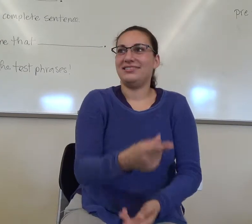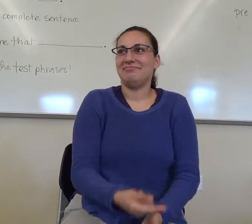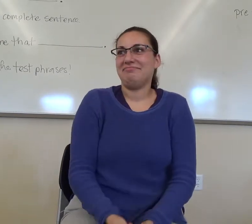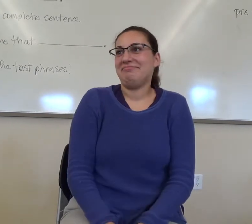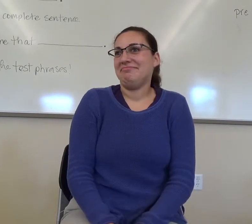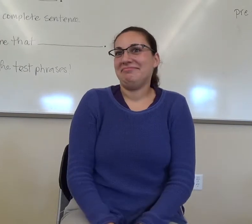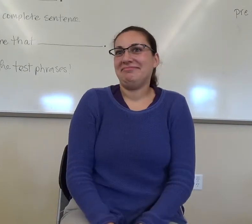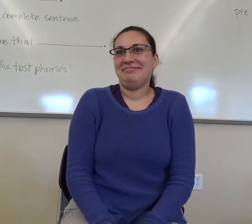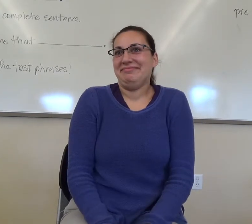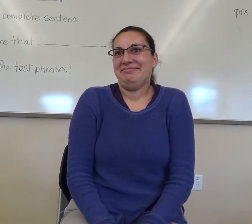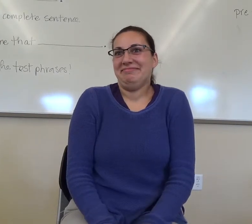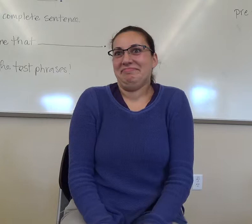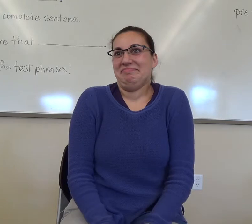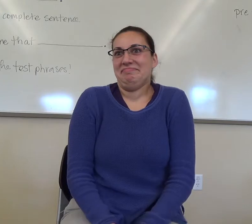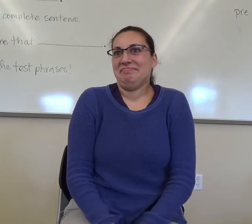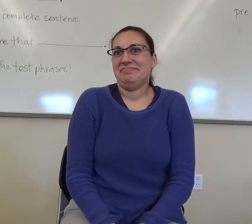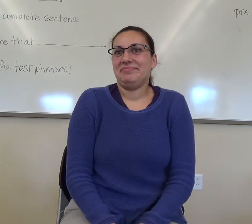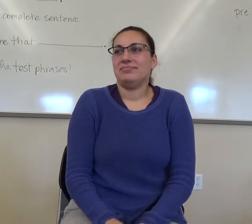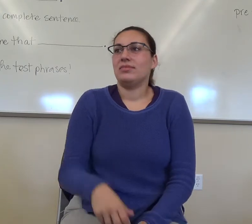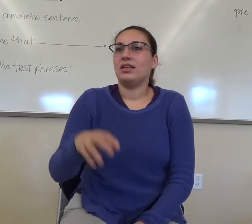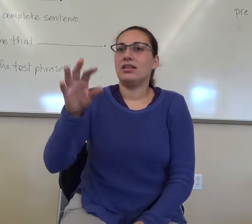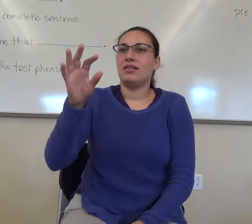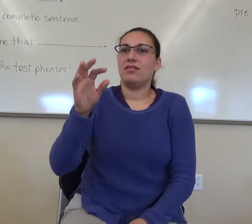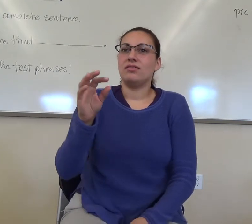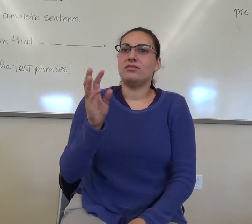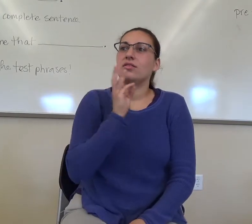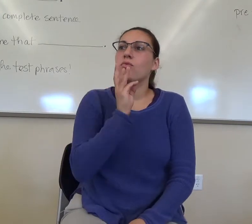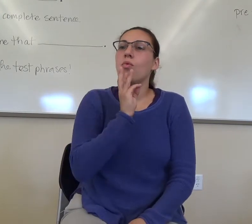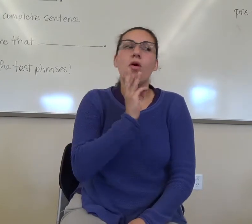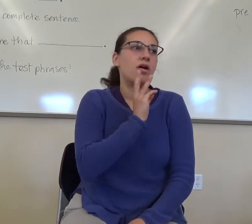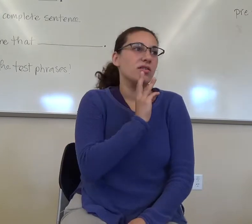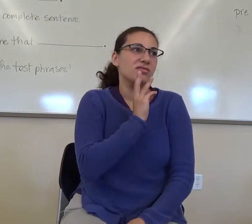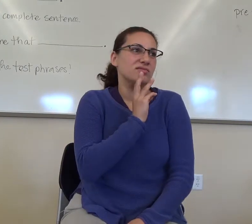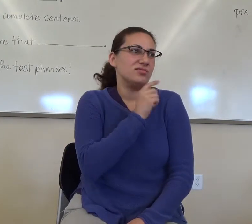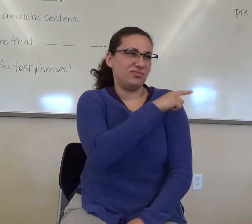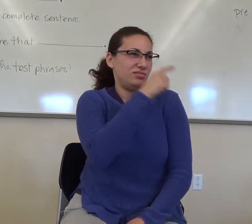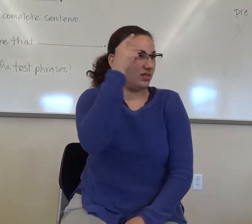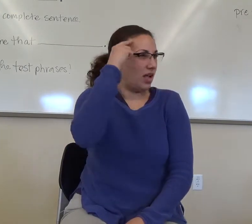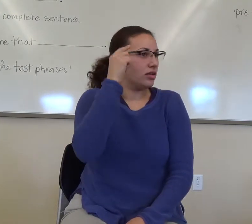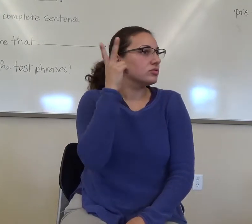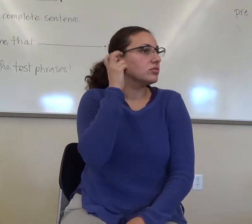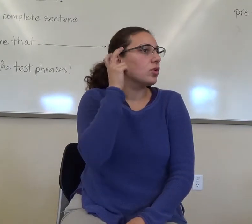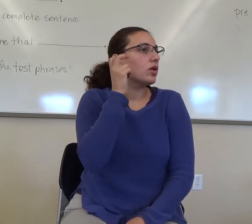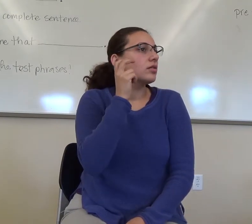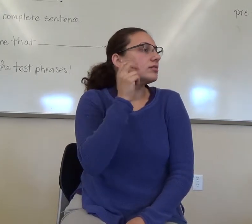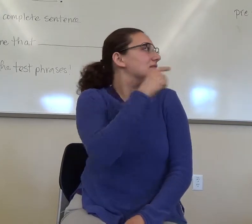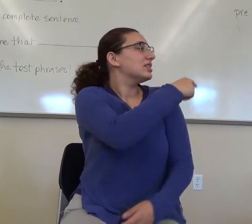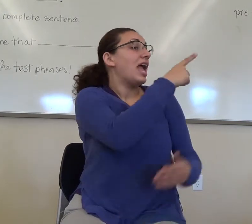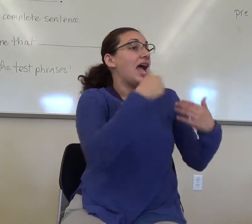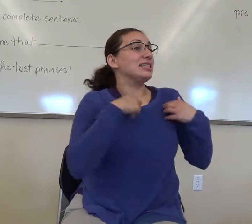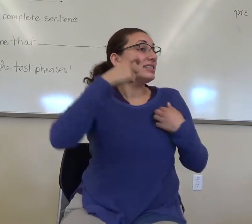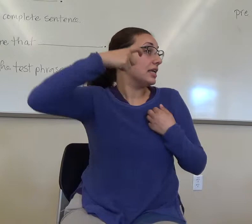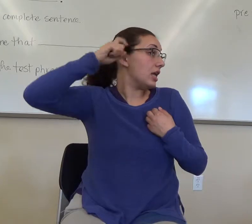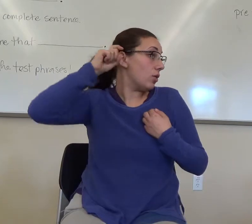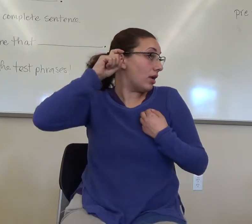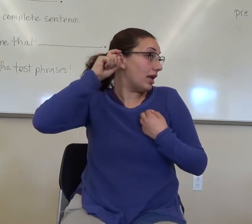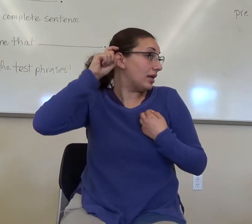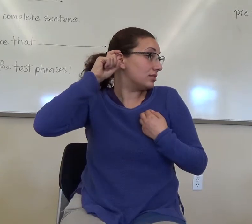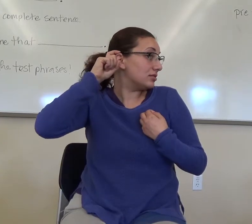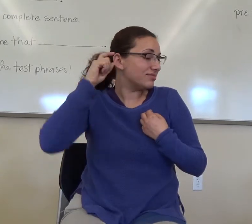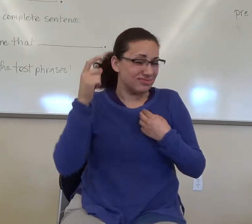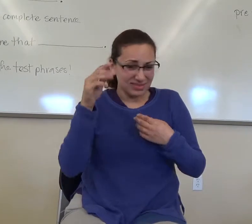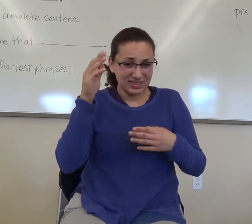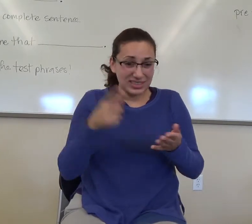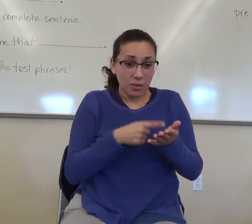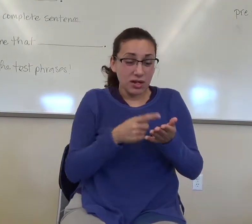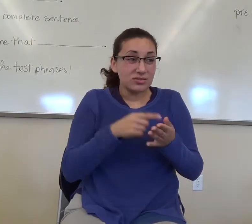Where is it coming from? it coming from the lights? That's one of the problems we're going to hear about. can't... Sometimes when I have